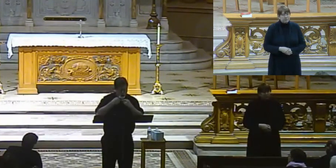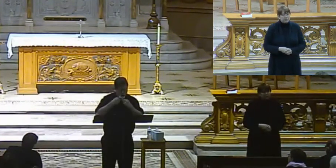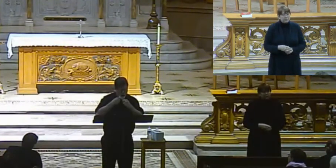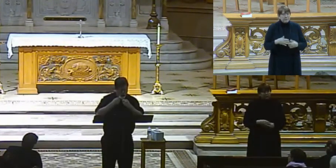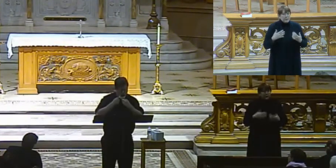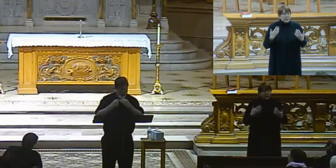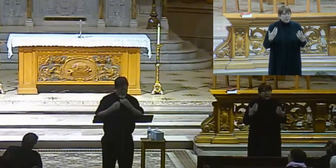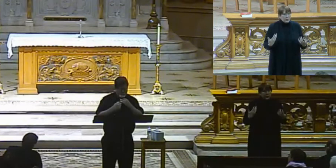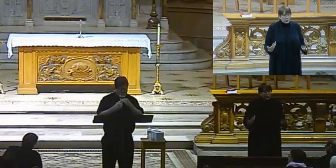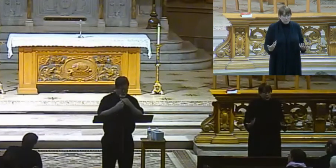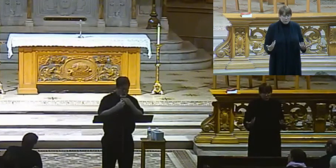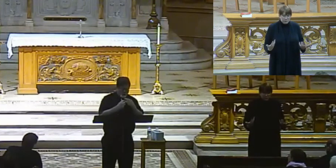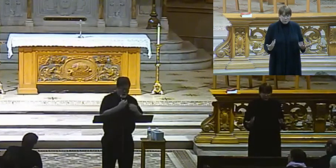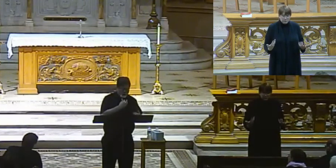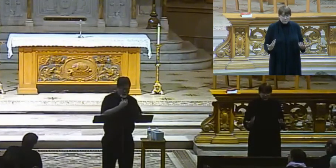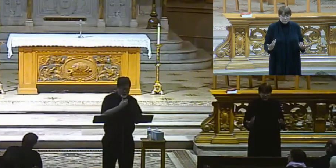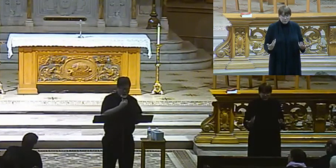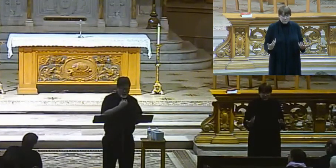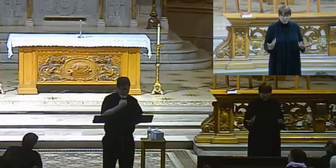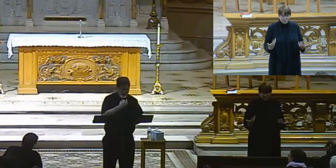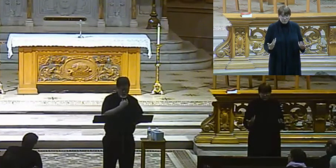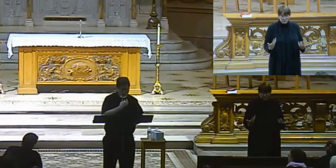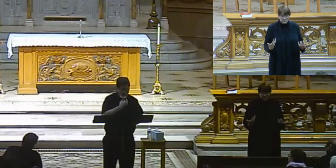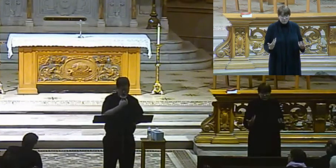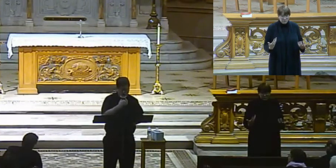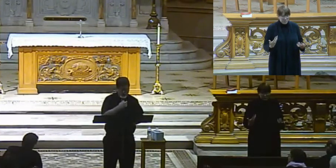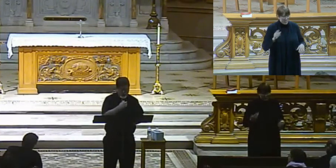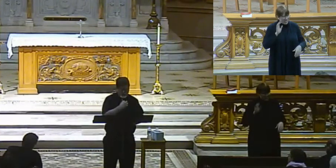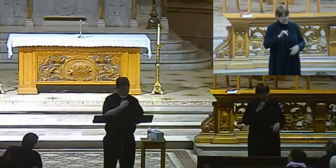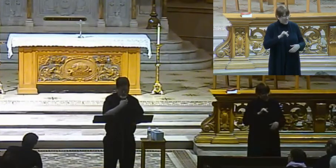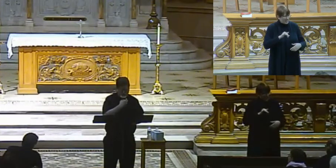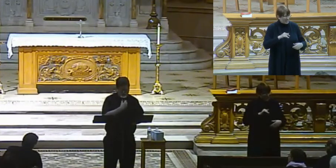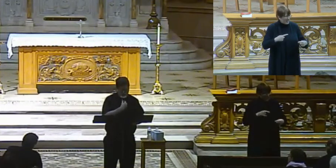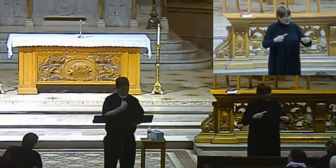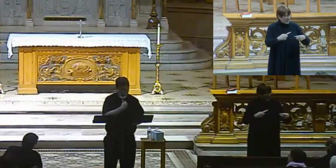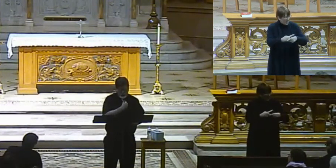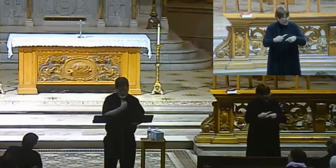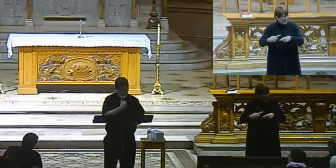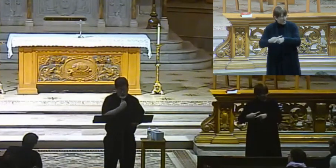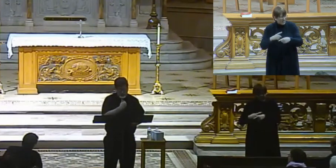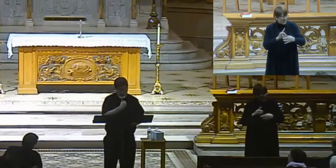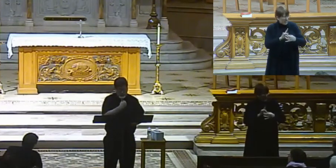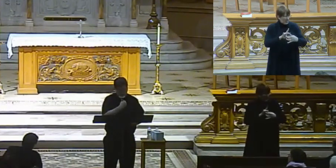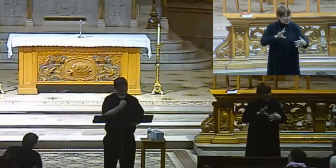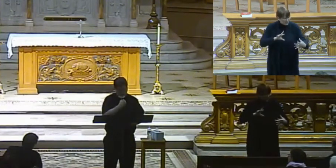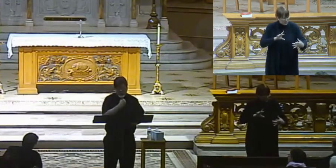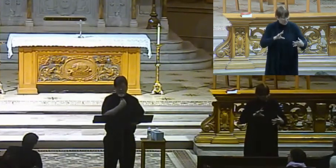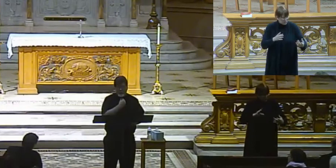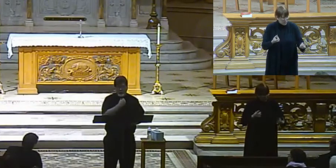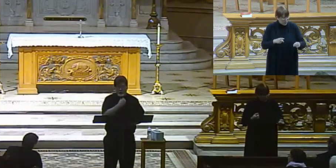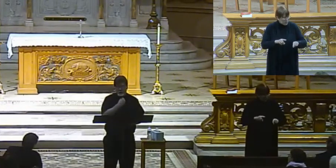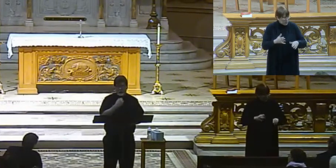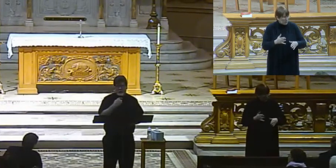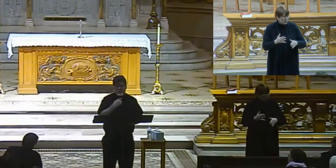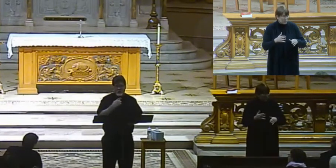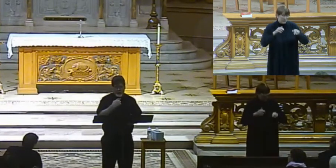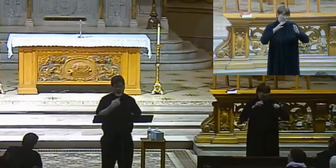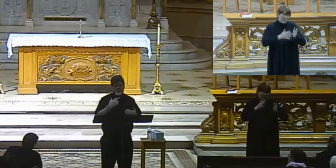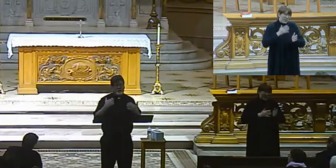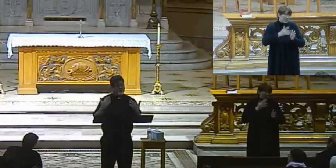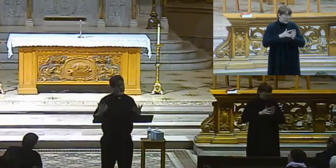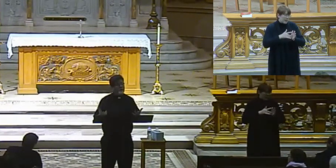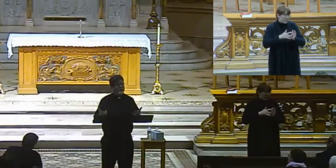So, where else does this disunity come from, all right? Sometimes it comes from rebelliousness